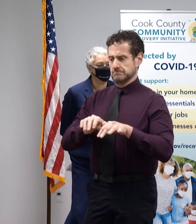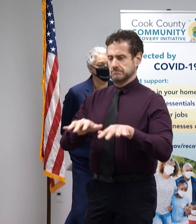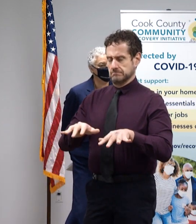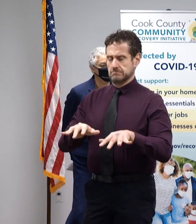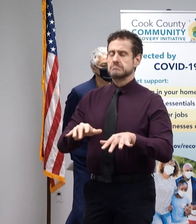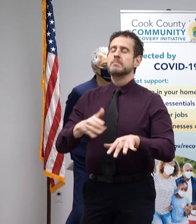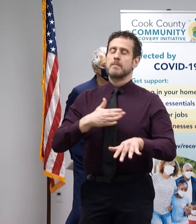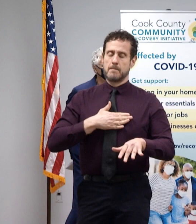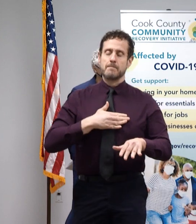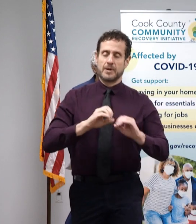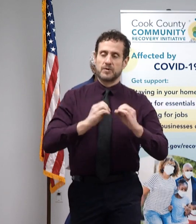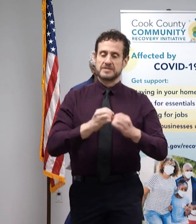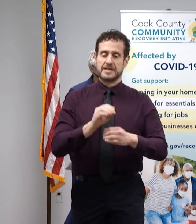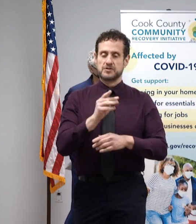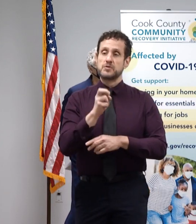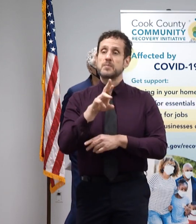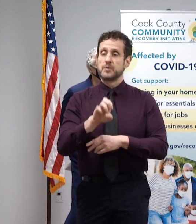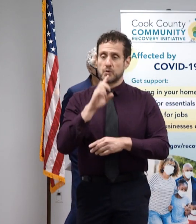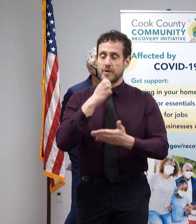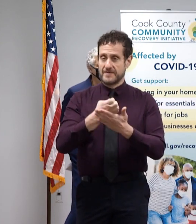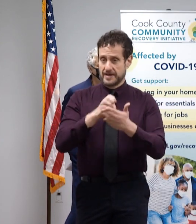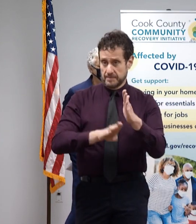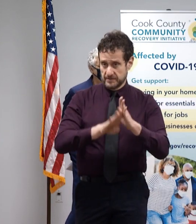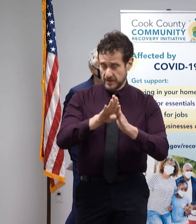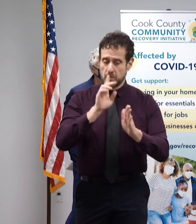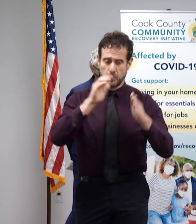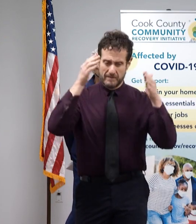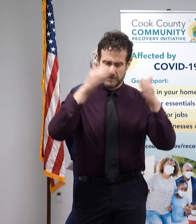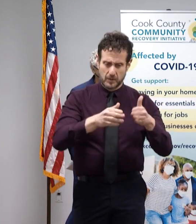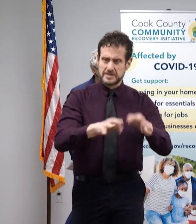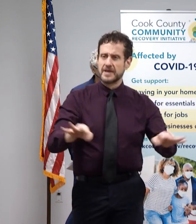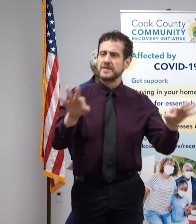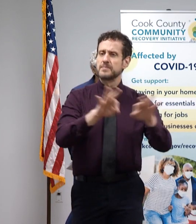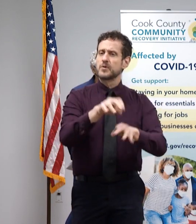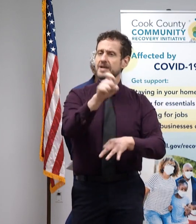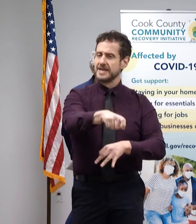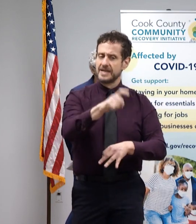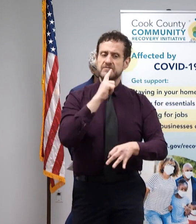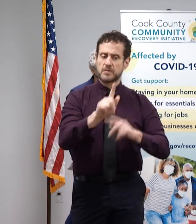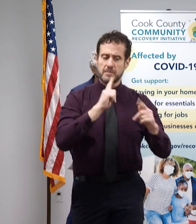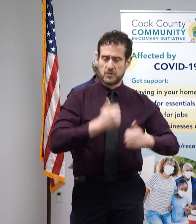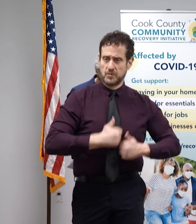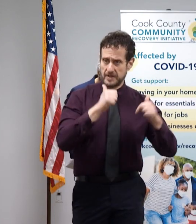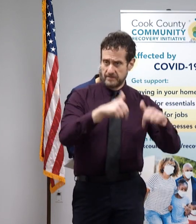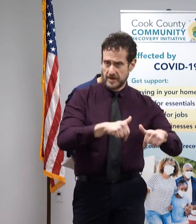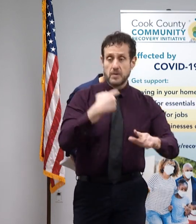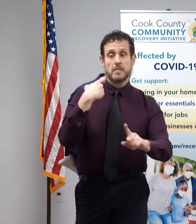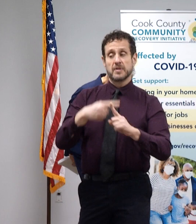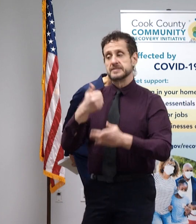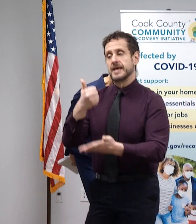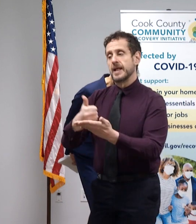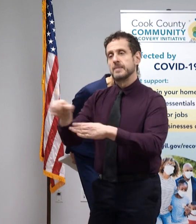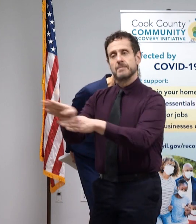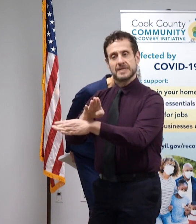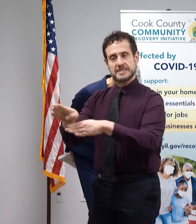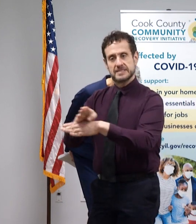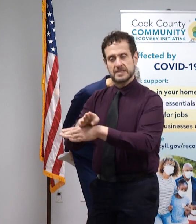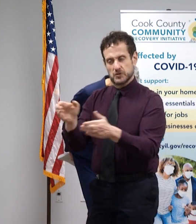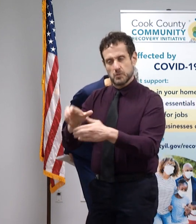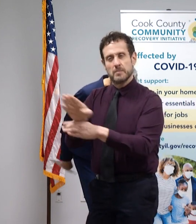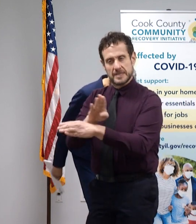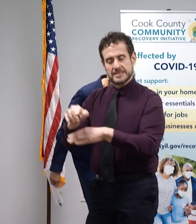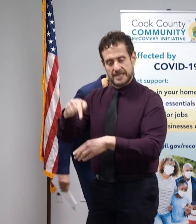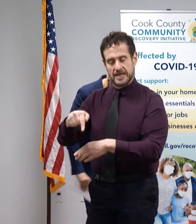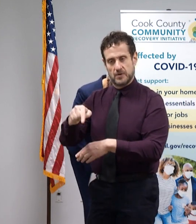Development has focused on the most critical needs of residents and small businesses in suburban Cook County. The